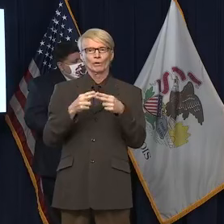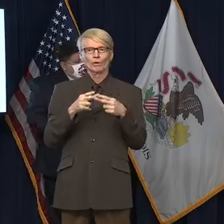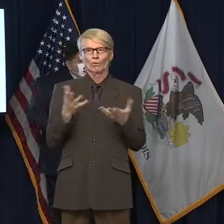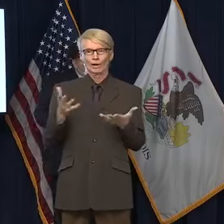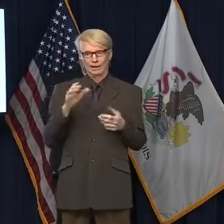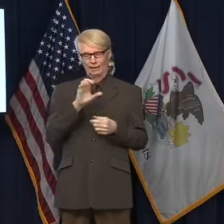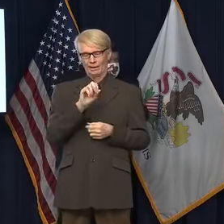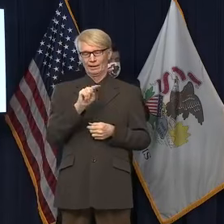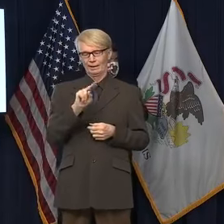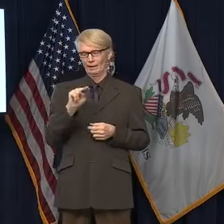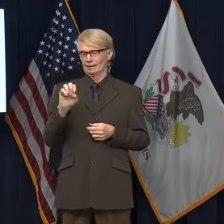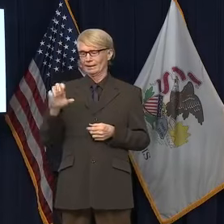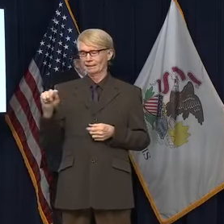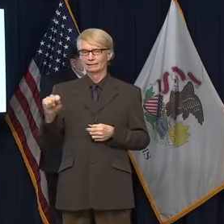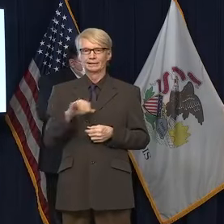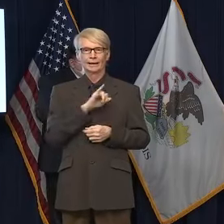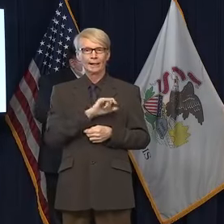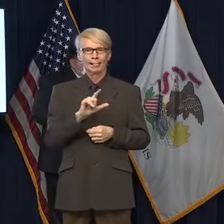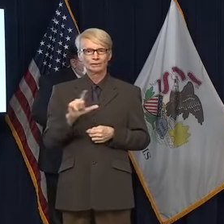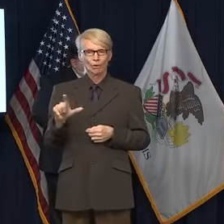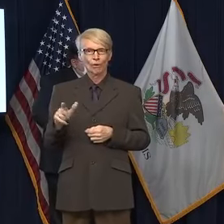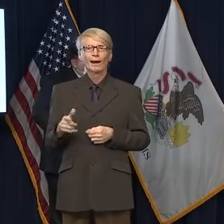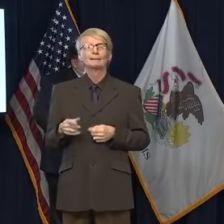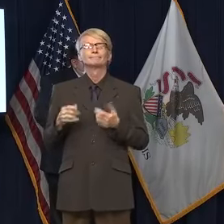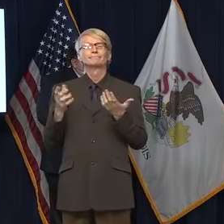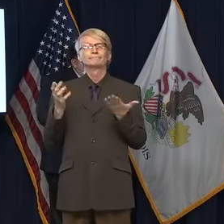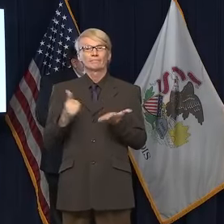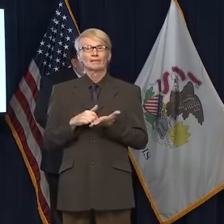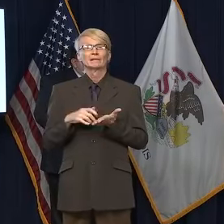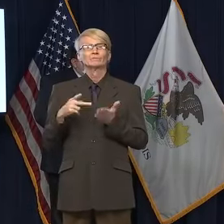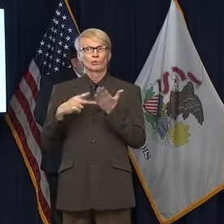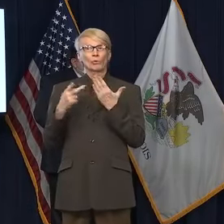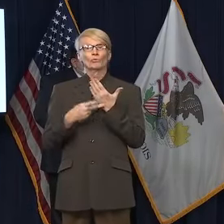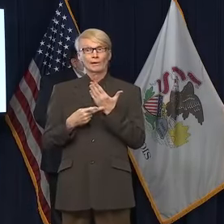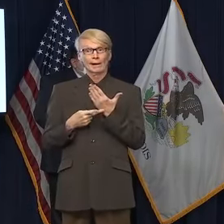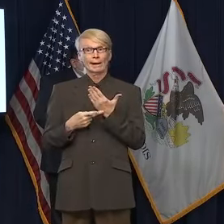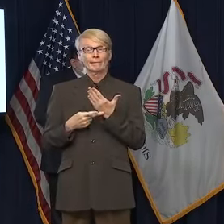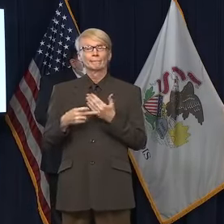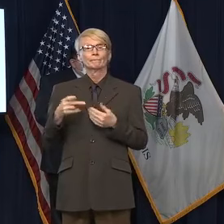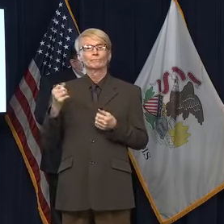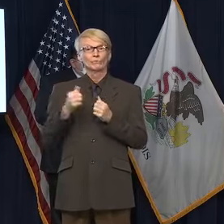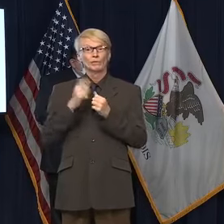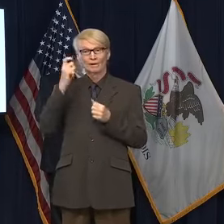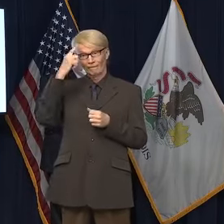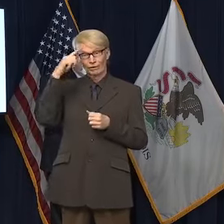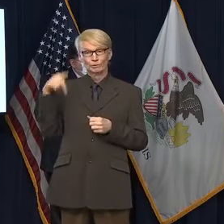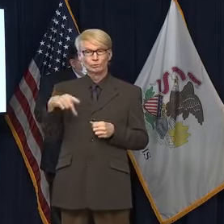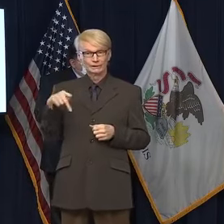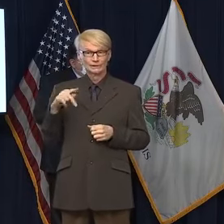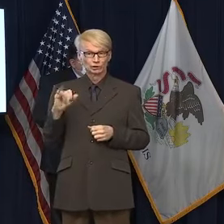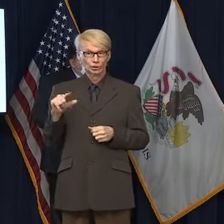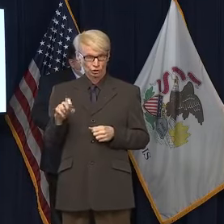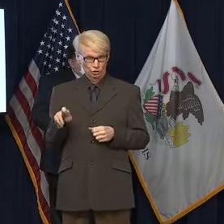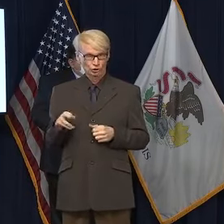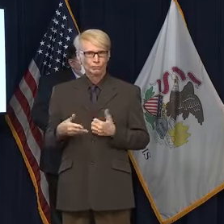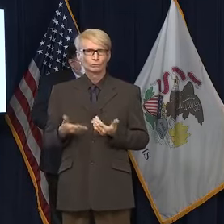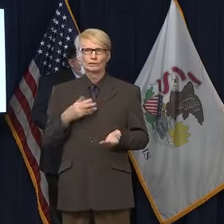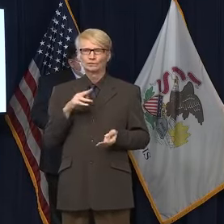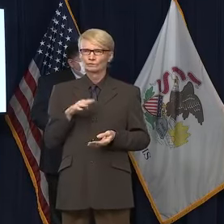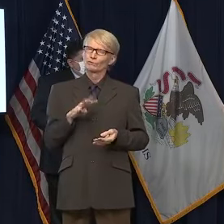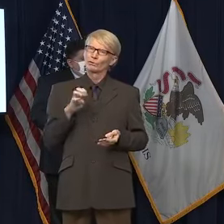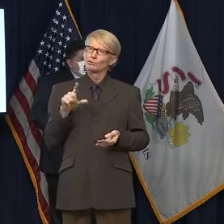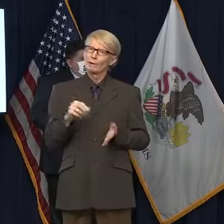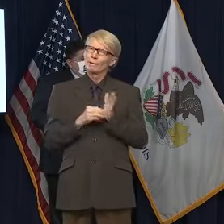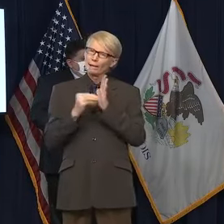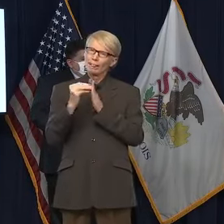Illinois. This program, envisioned by Governor Pritzker, puts forward $420 million to bring Illinois communities